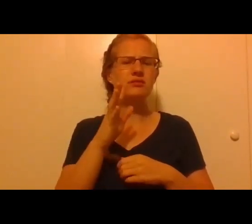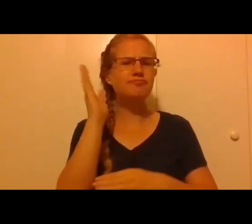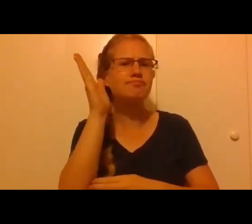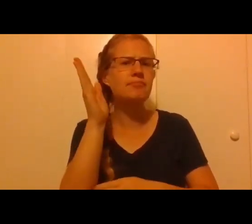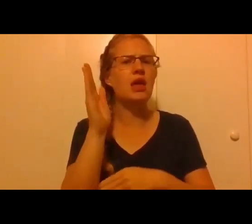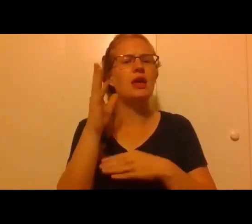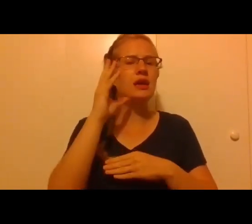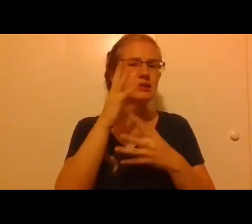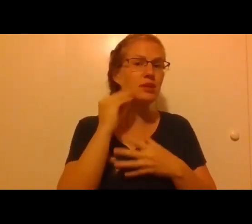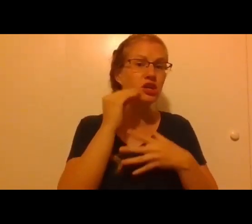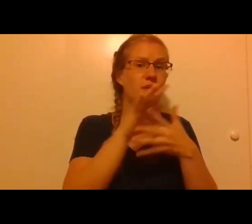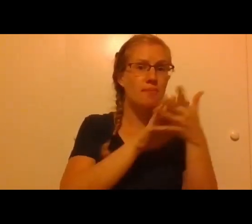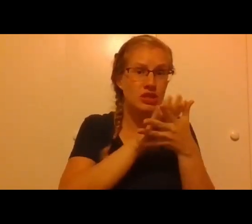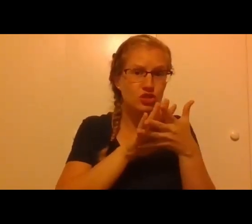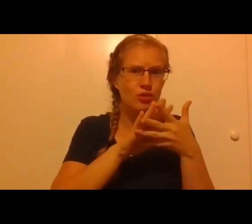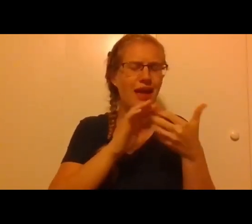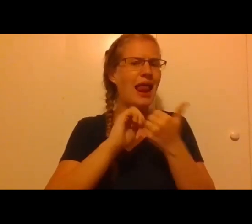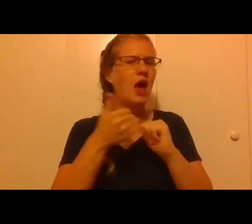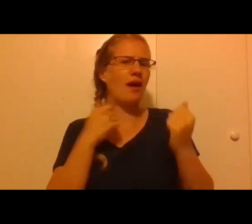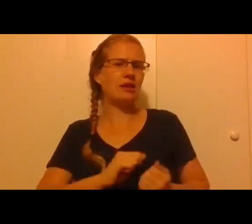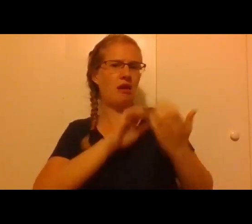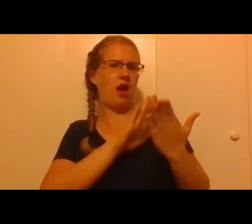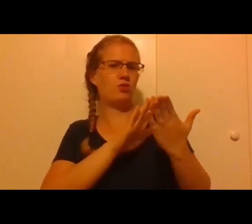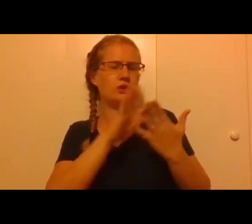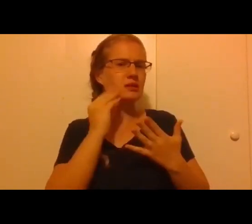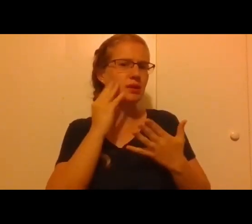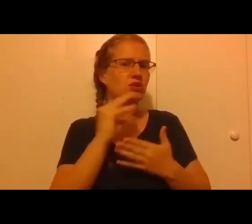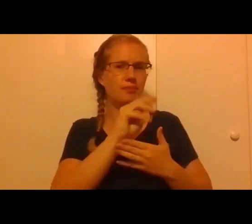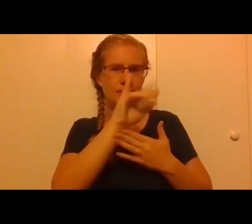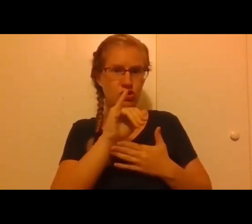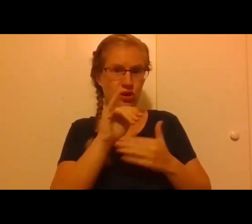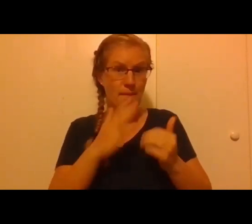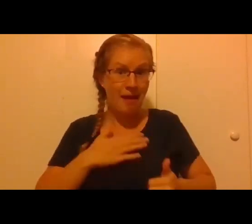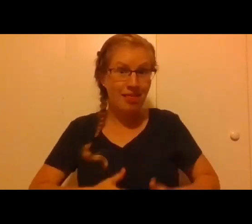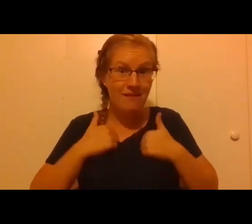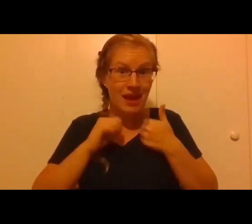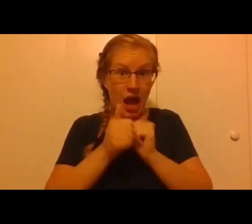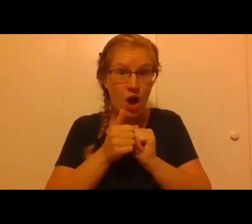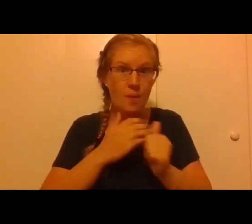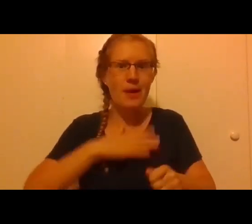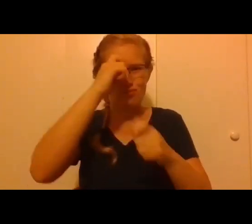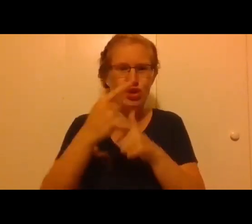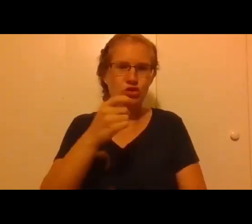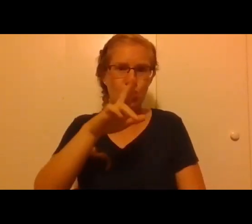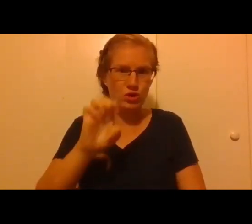how I have encountered that experience in my life with my brother George. George, he actually died. He almost